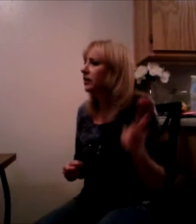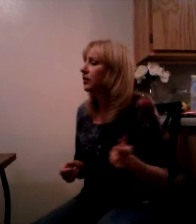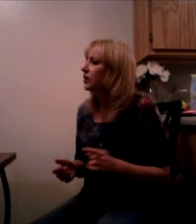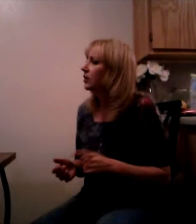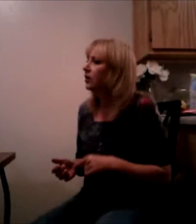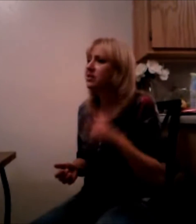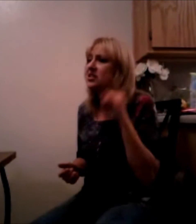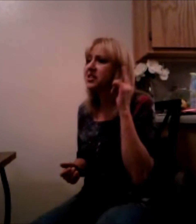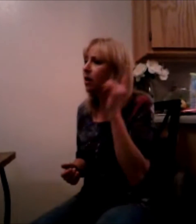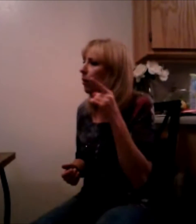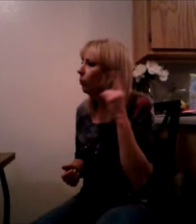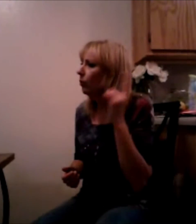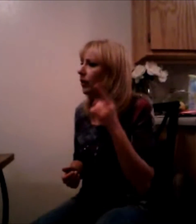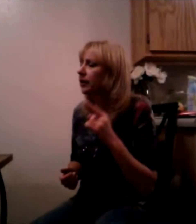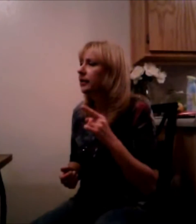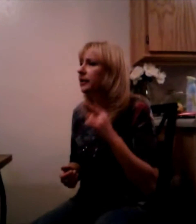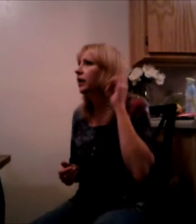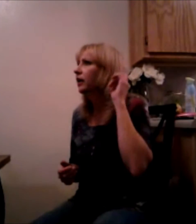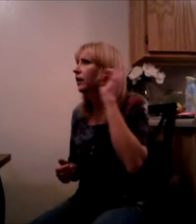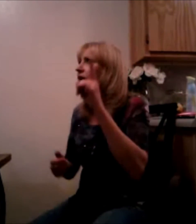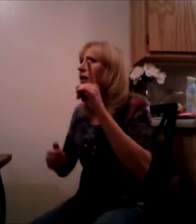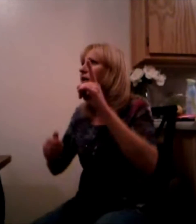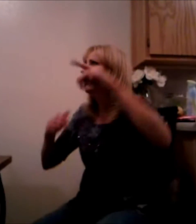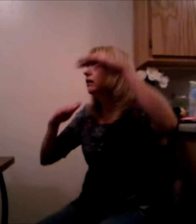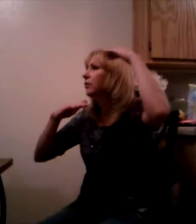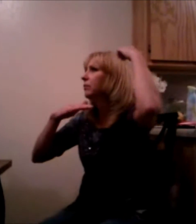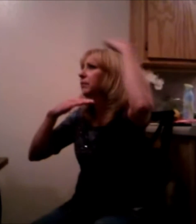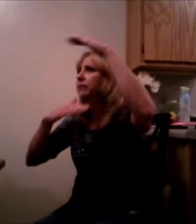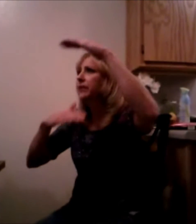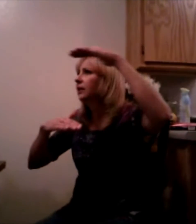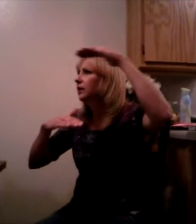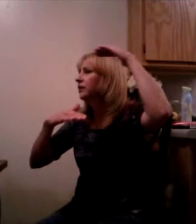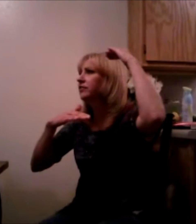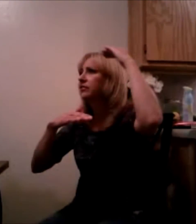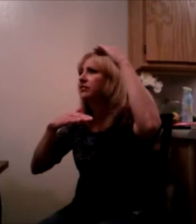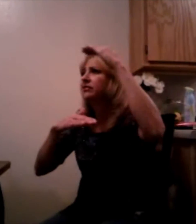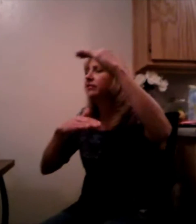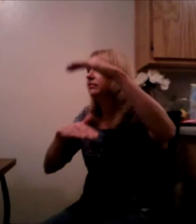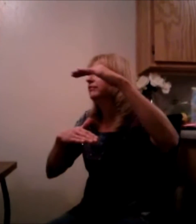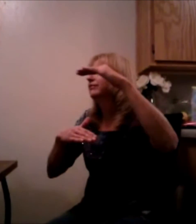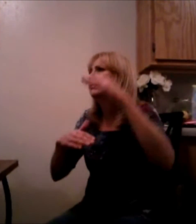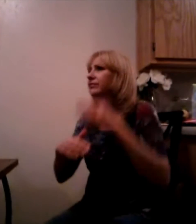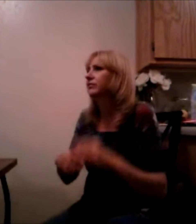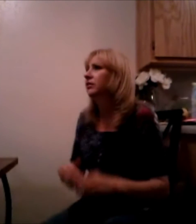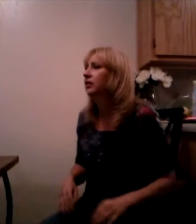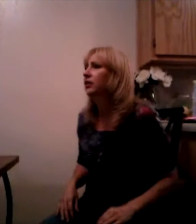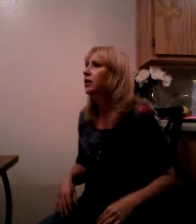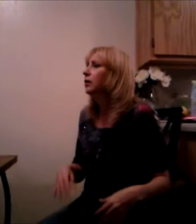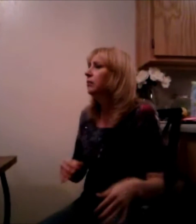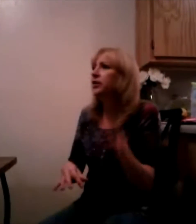someone up above Be a simple